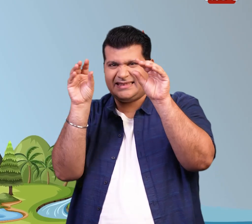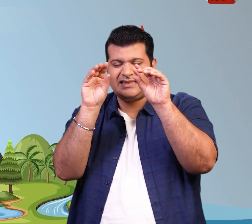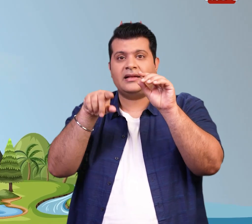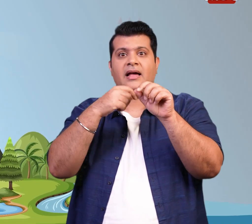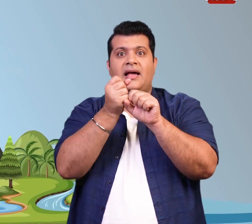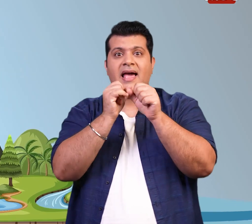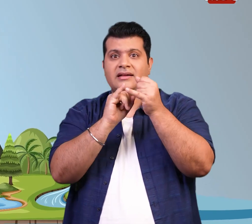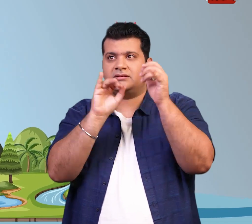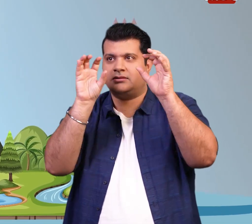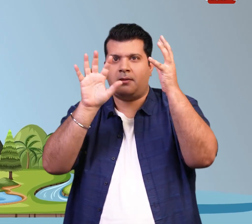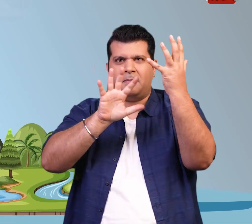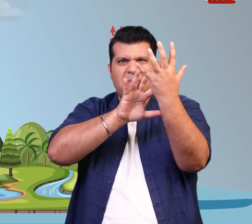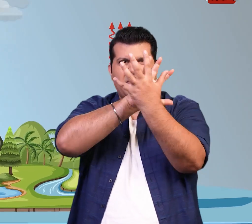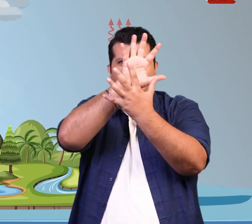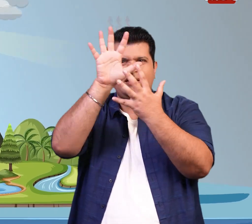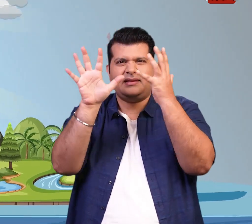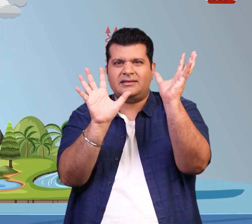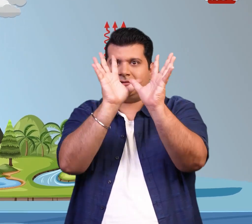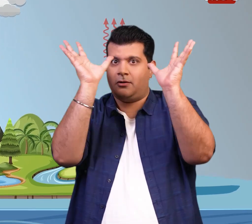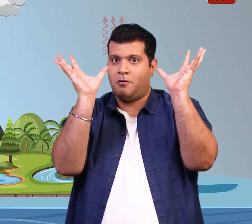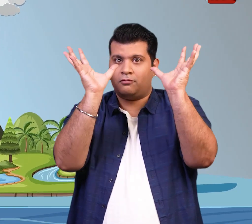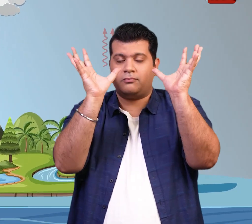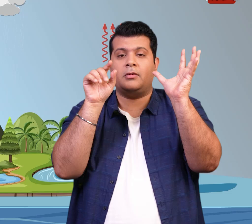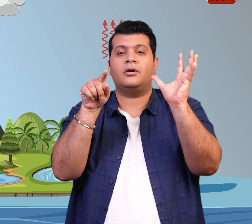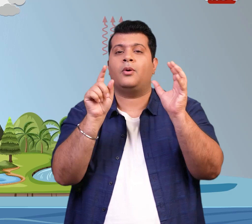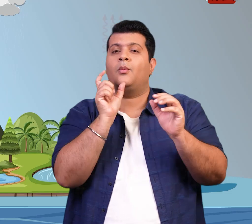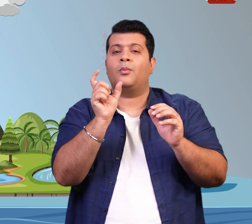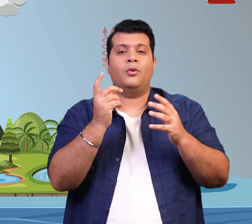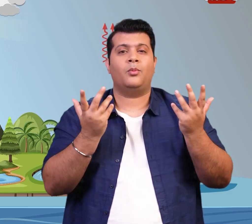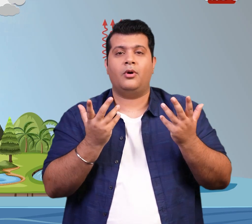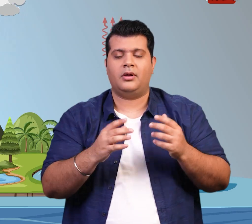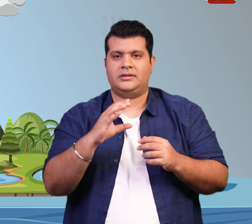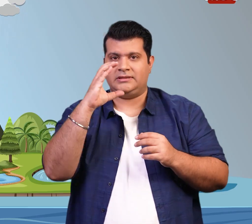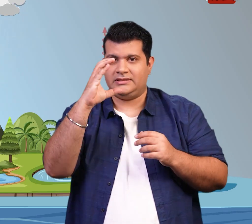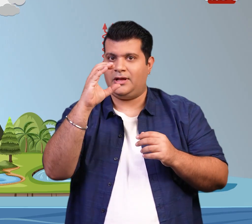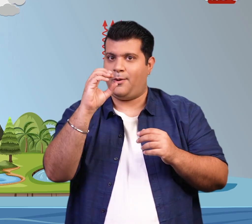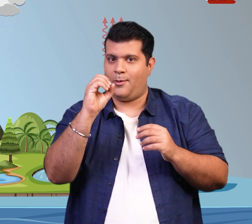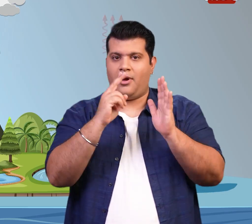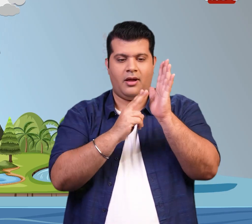gases to form clouds. This process is called condensation.